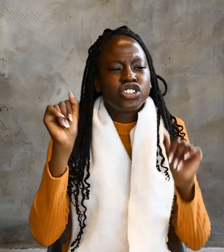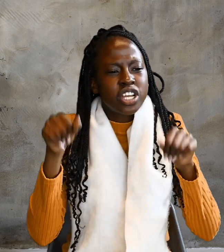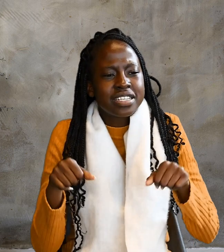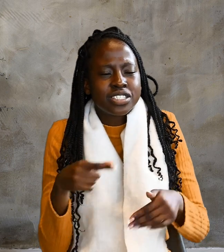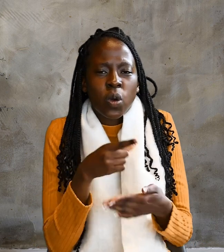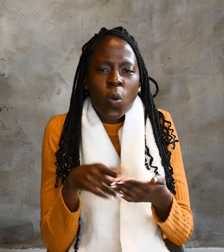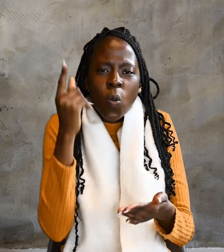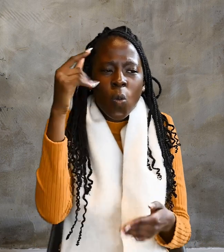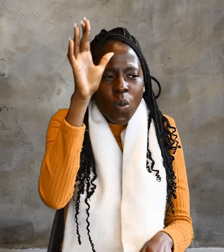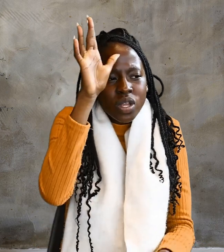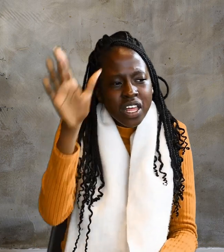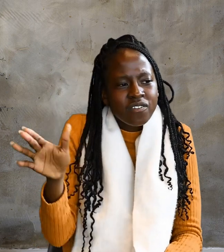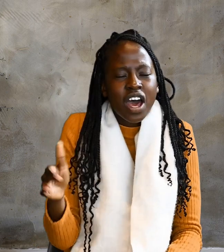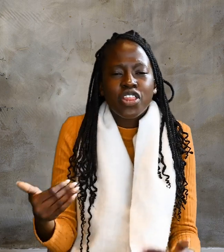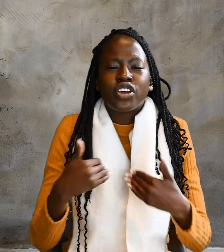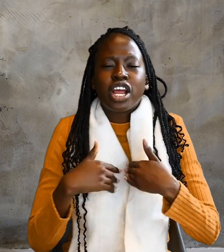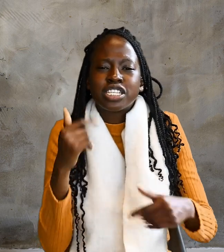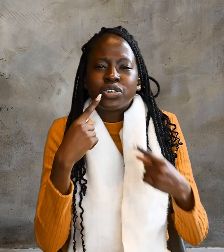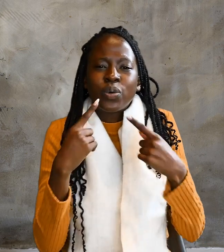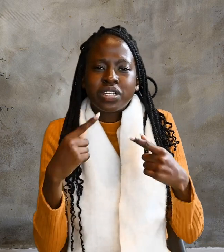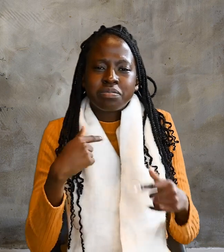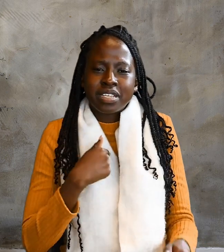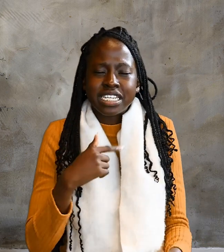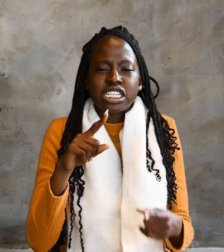just what the Father has told me to say.